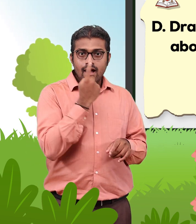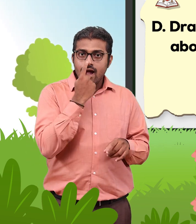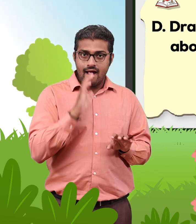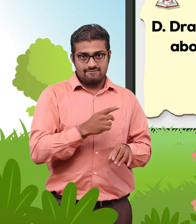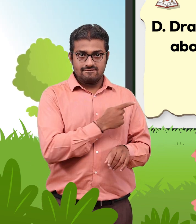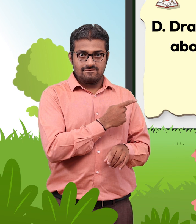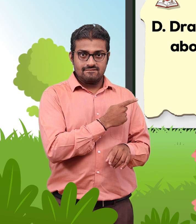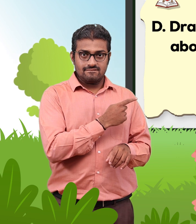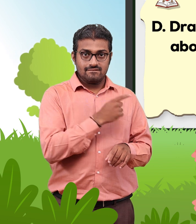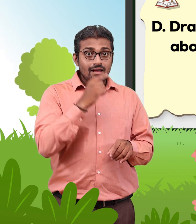D.